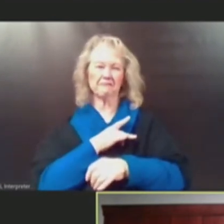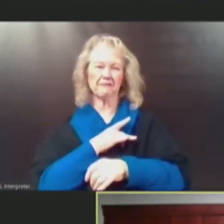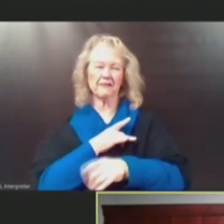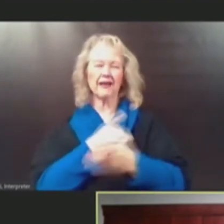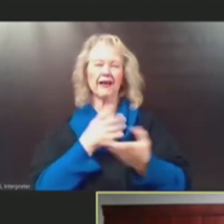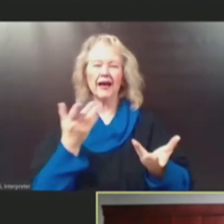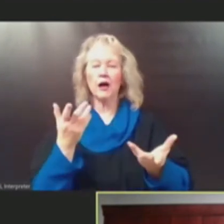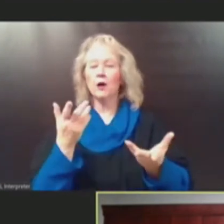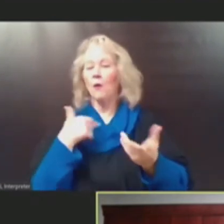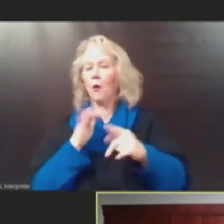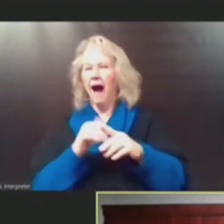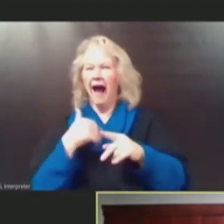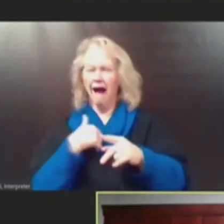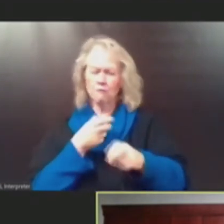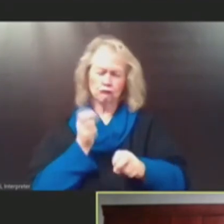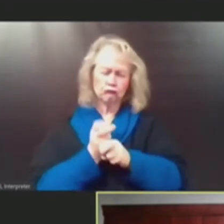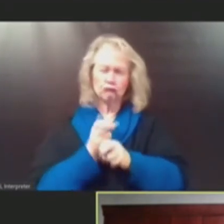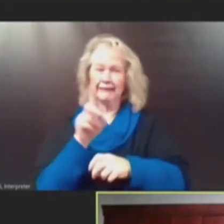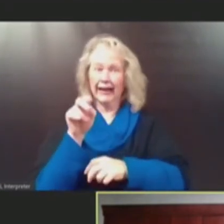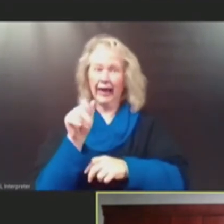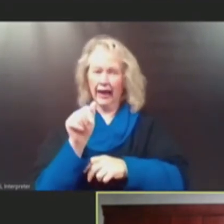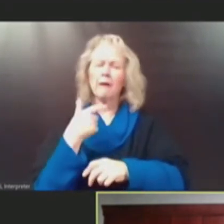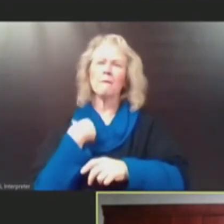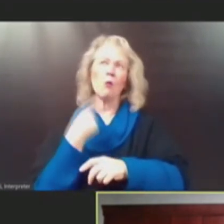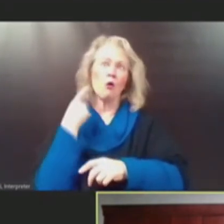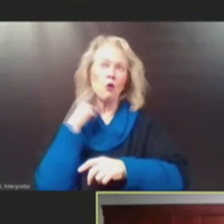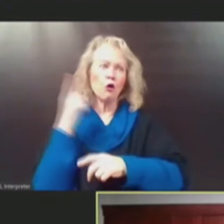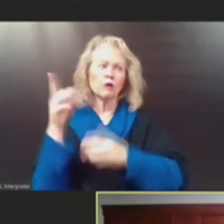anecdotally from a lot of our superintendents.